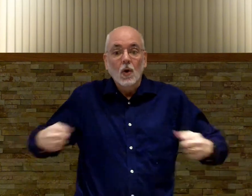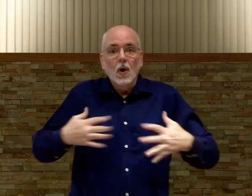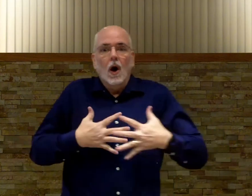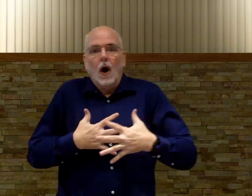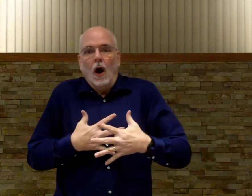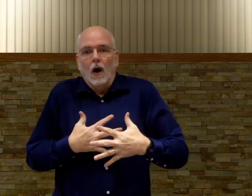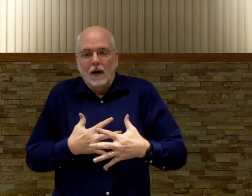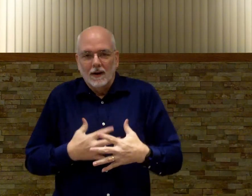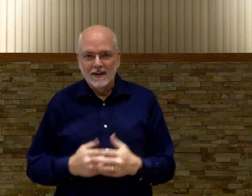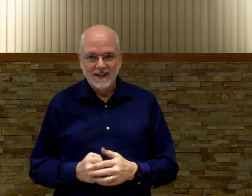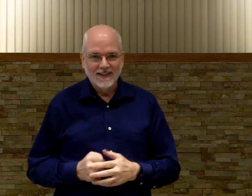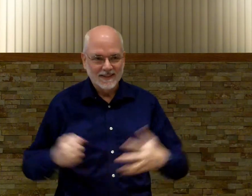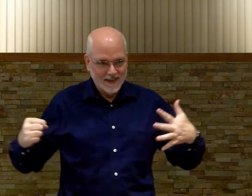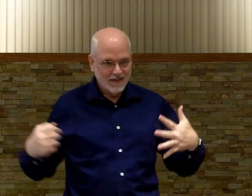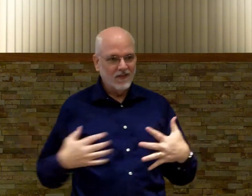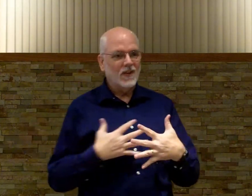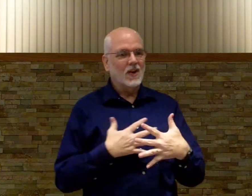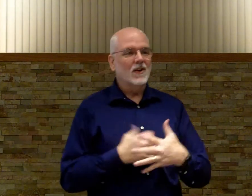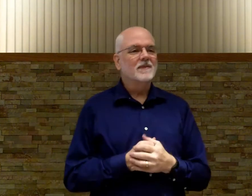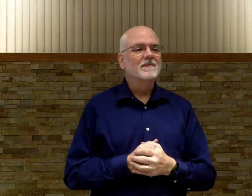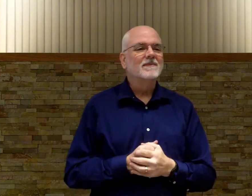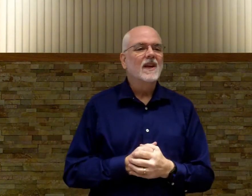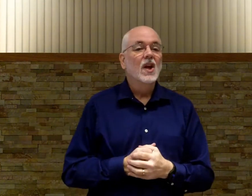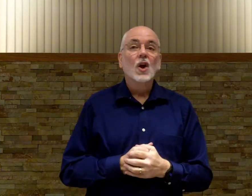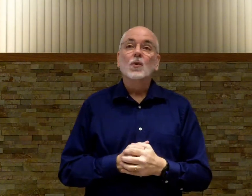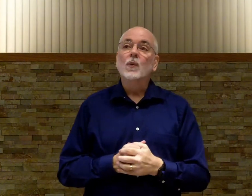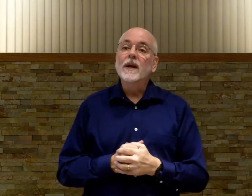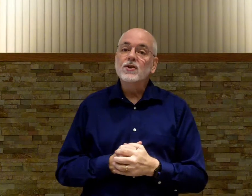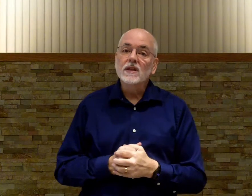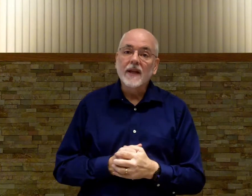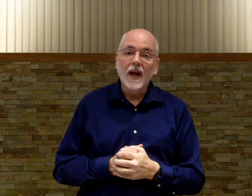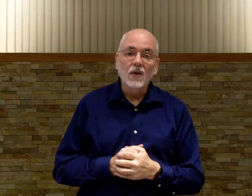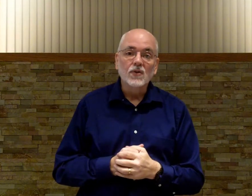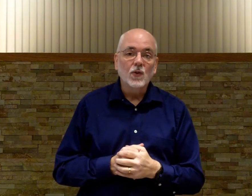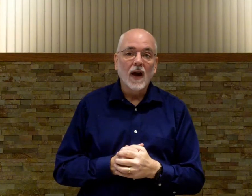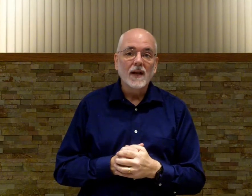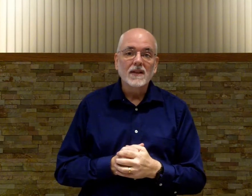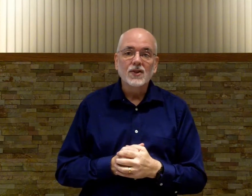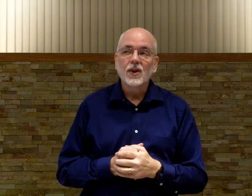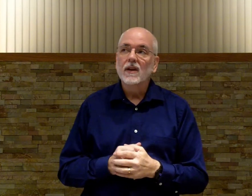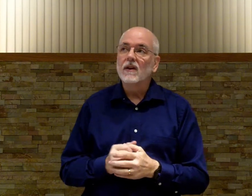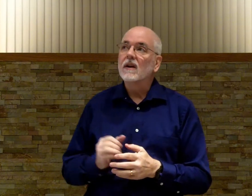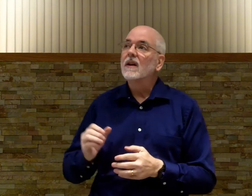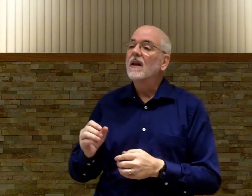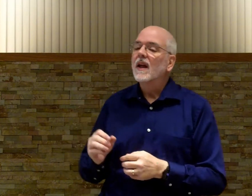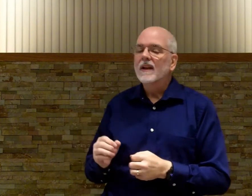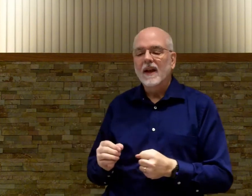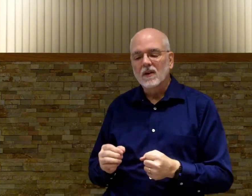fear reaches down dries each tear now